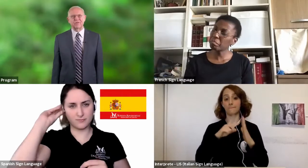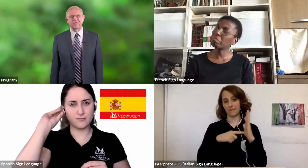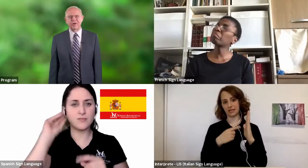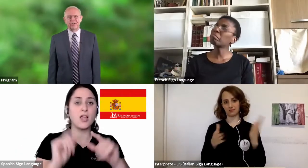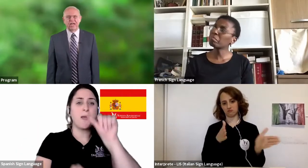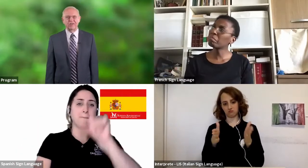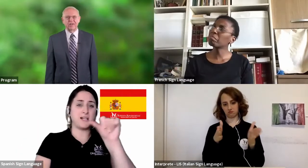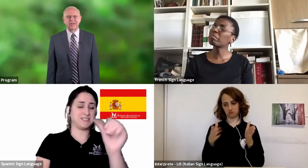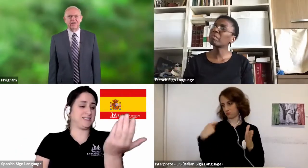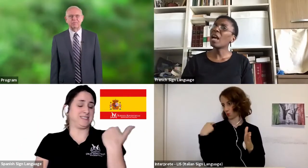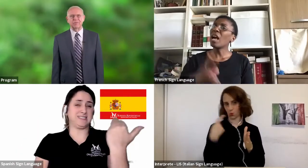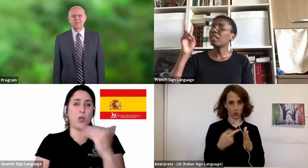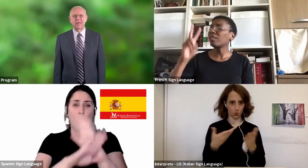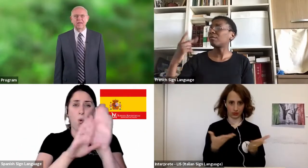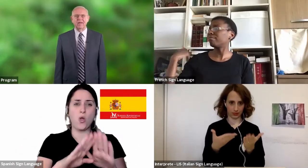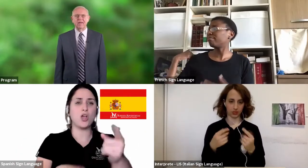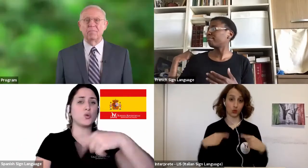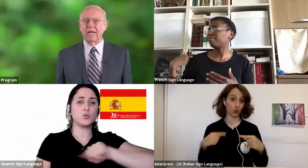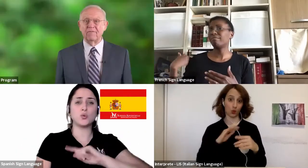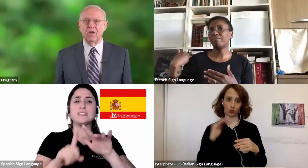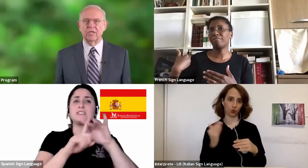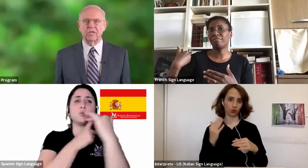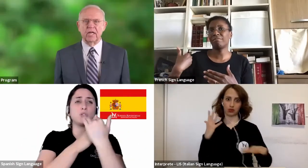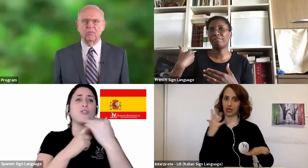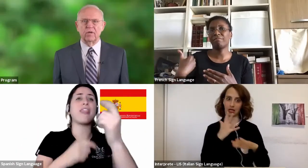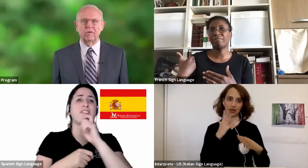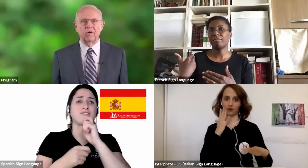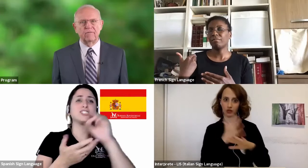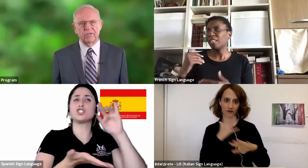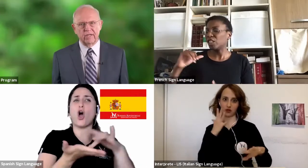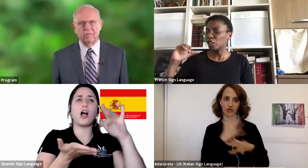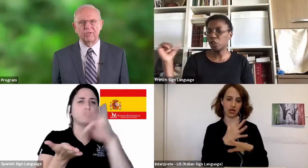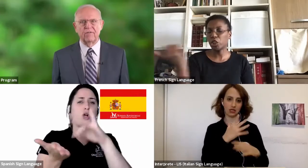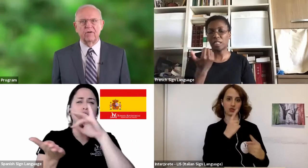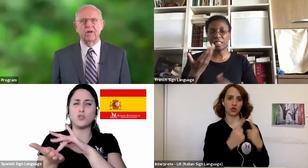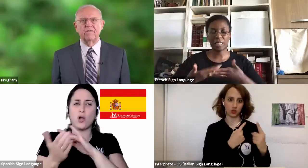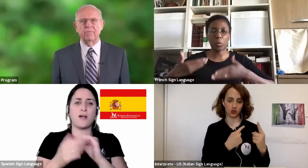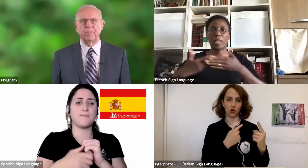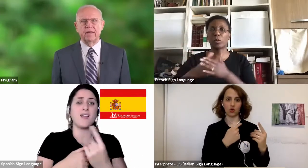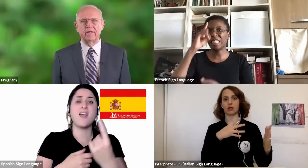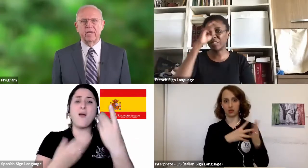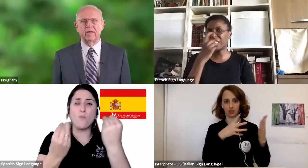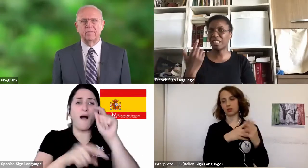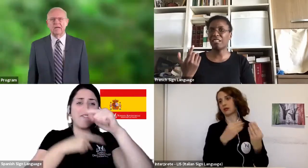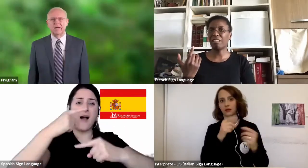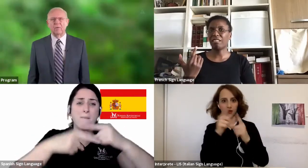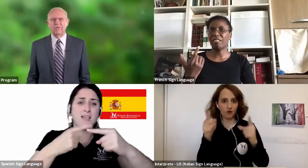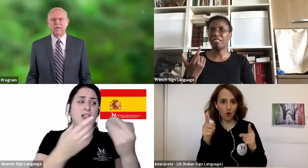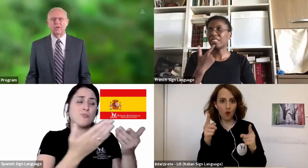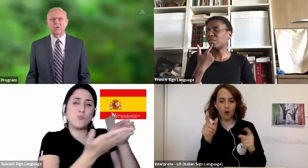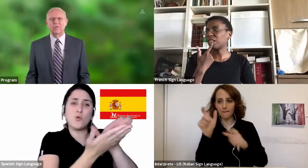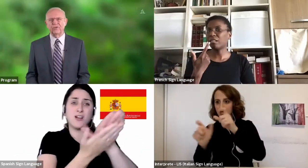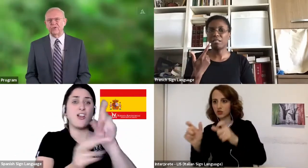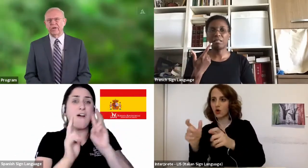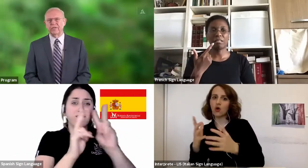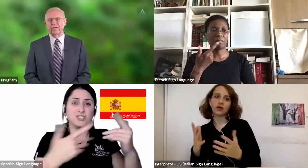with some very challenging times. Many have lost a loved one or have seen them suffer from the pandemic. I want to